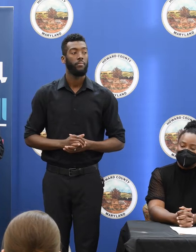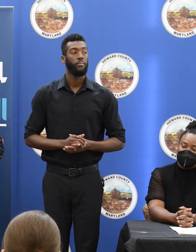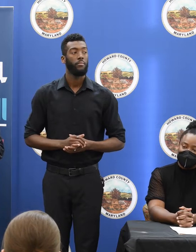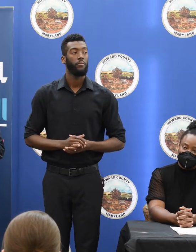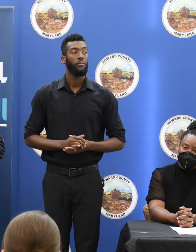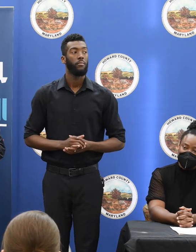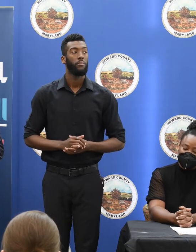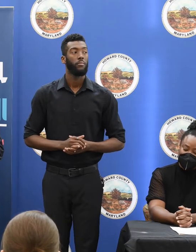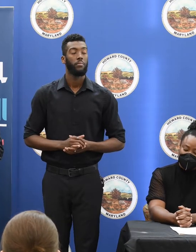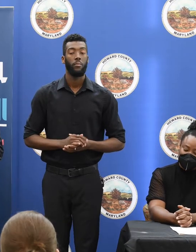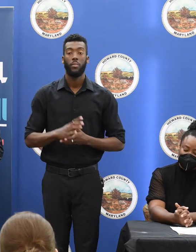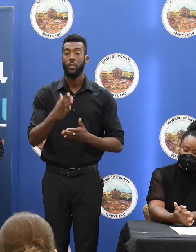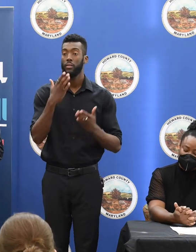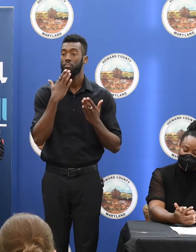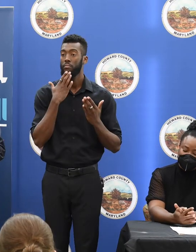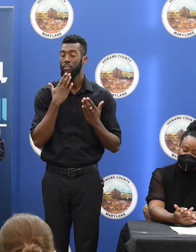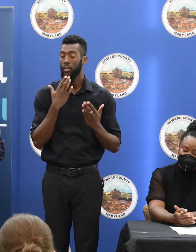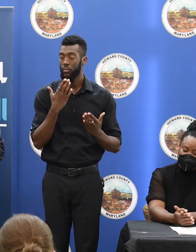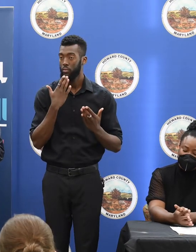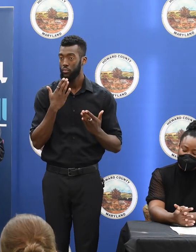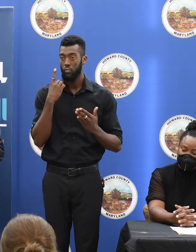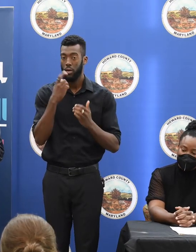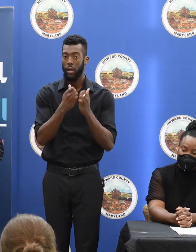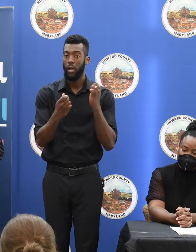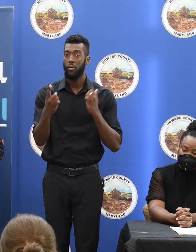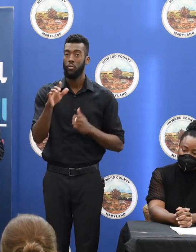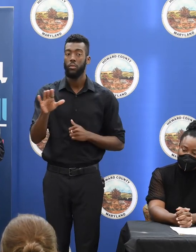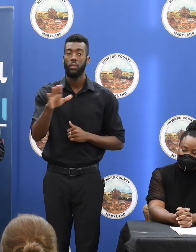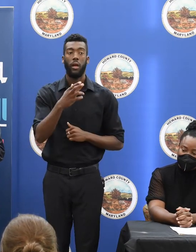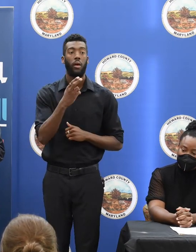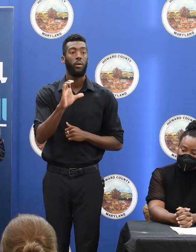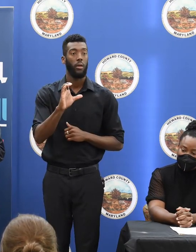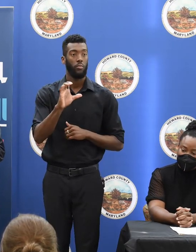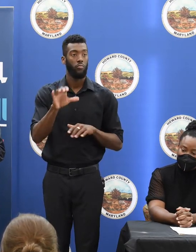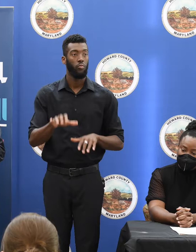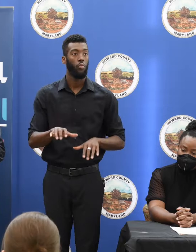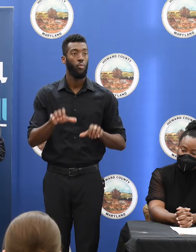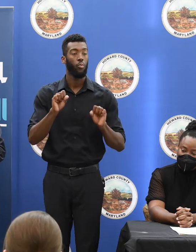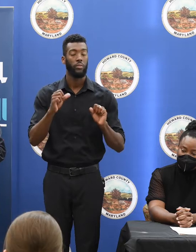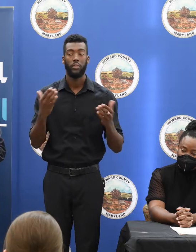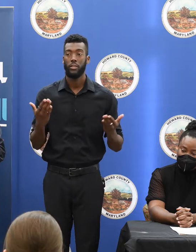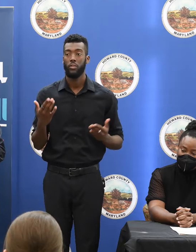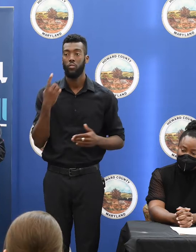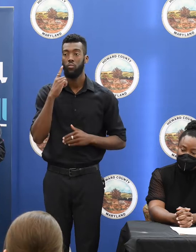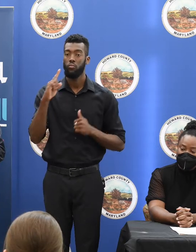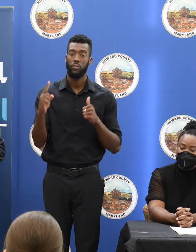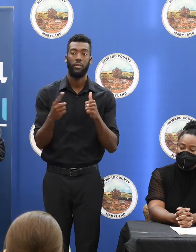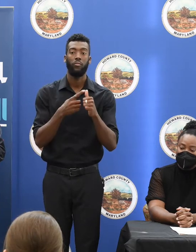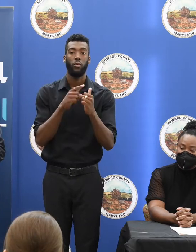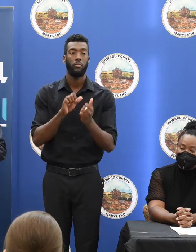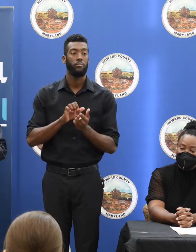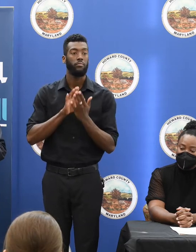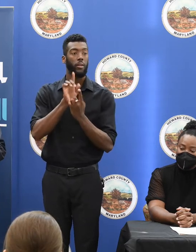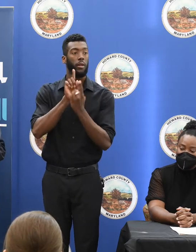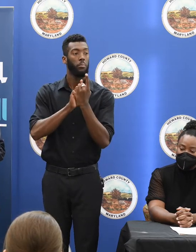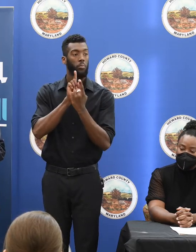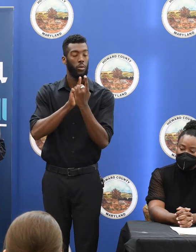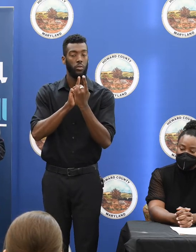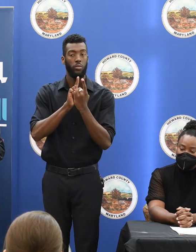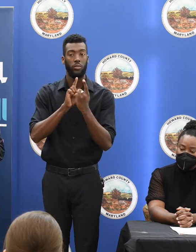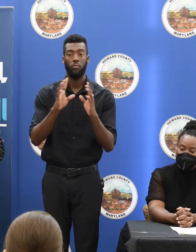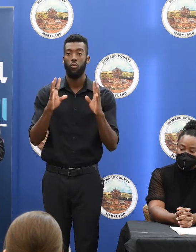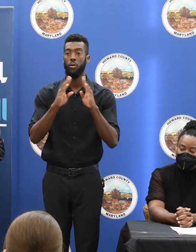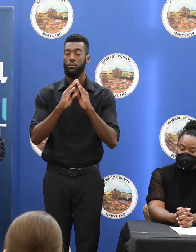So, thank you to everybody in Howard County for hosting us here for our very first in-person forum. And it's my